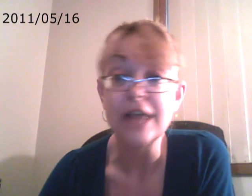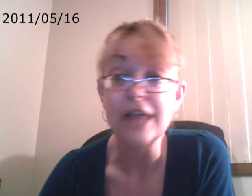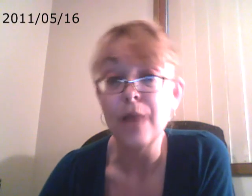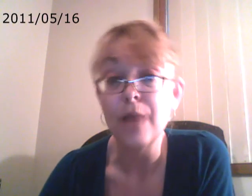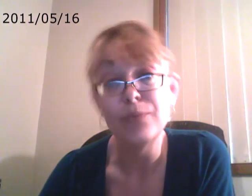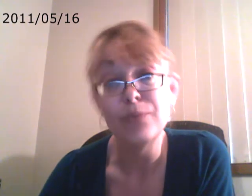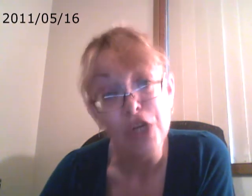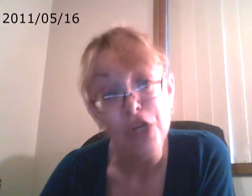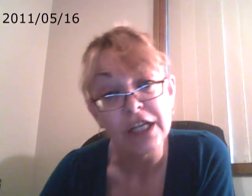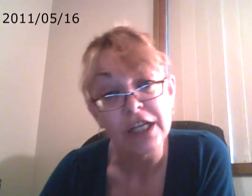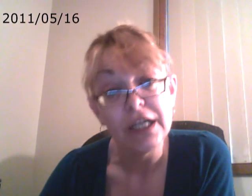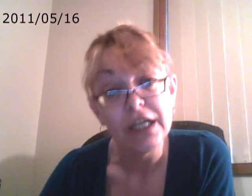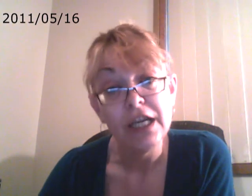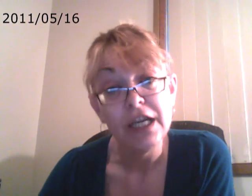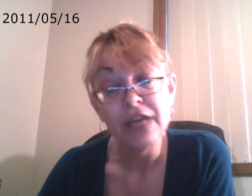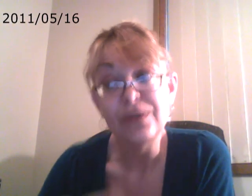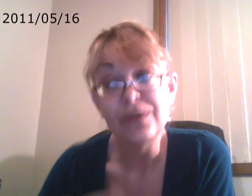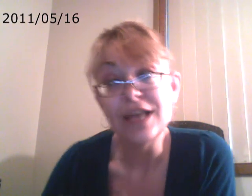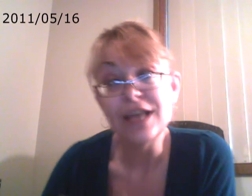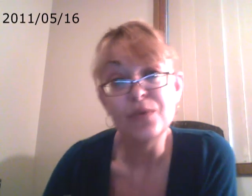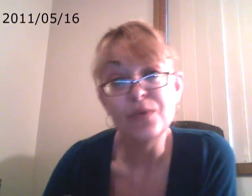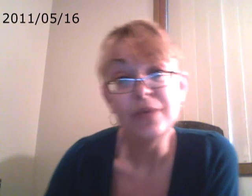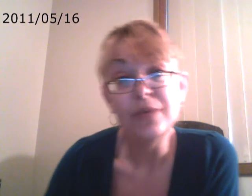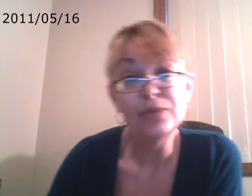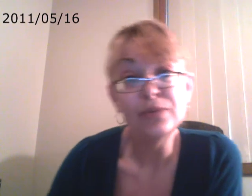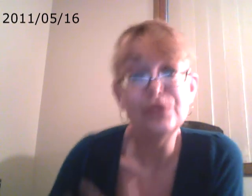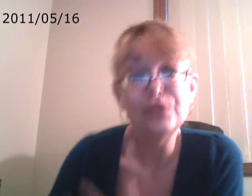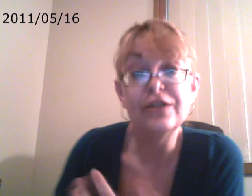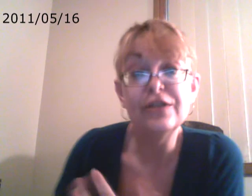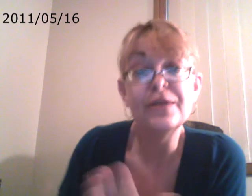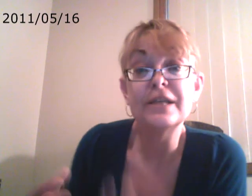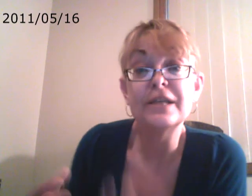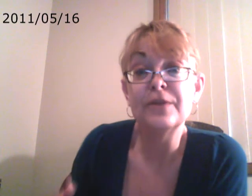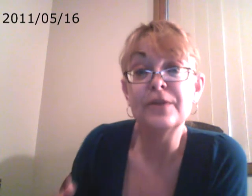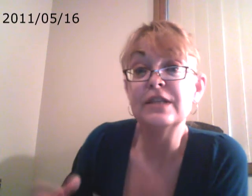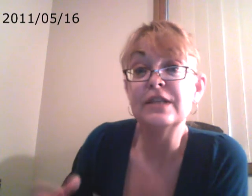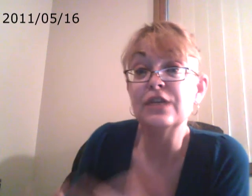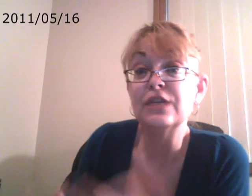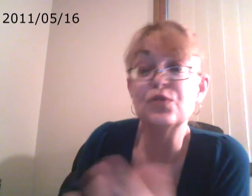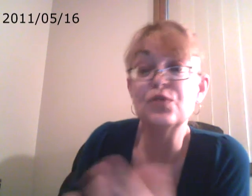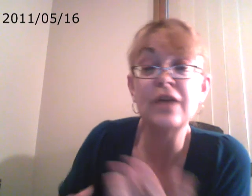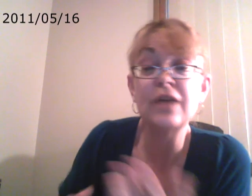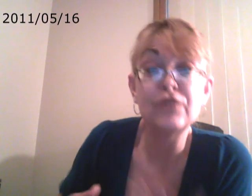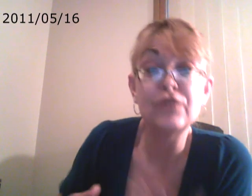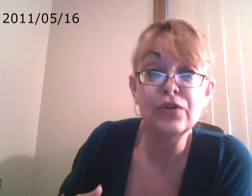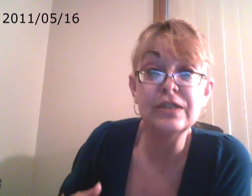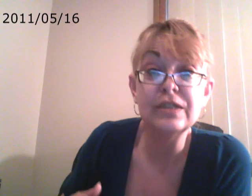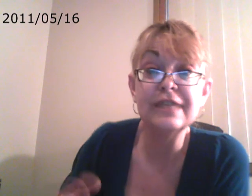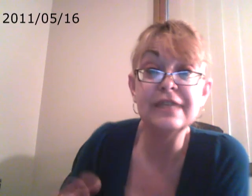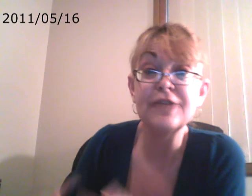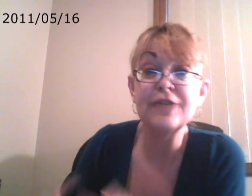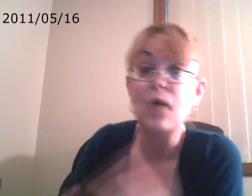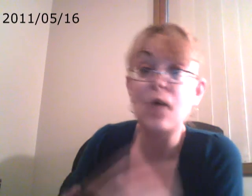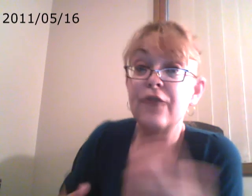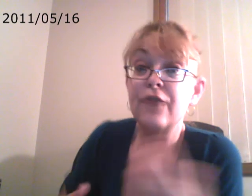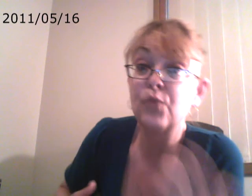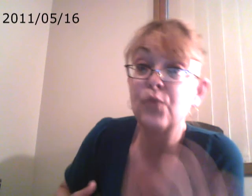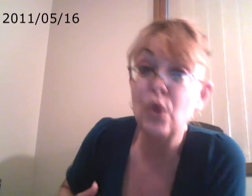a book. You know, that's what people do. Here's my experience. Here's what I've learned. Here's how I've grown,